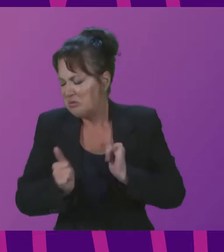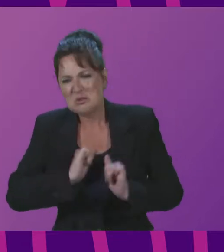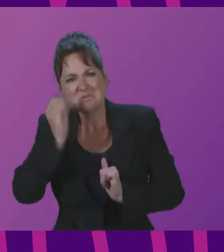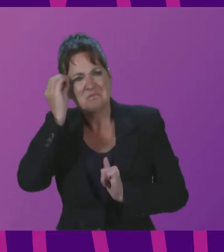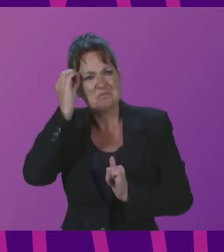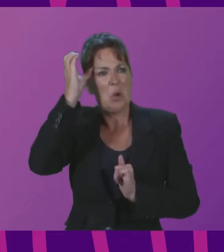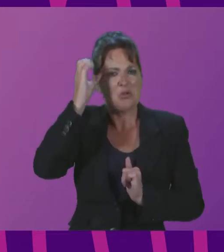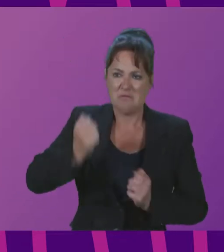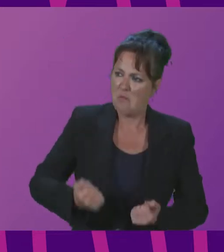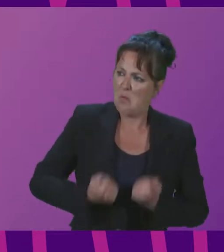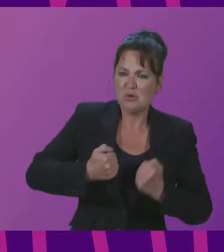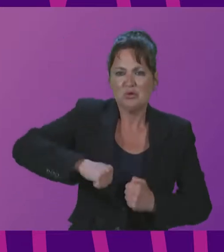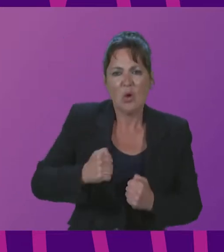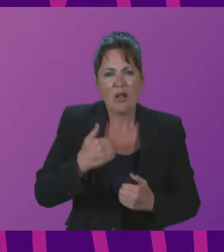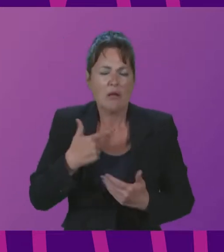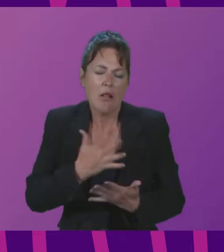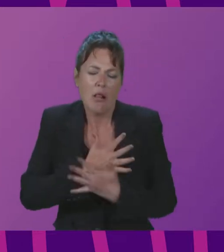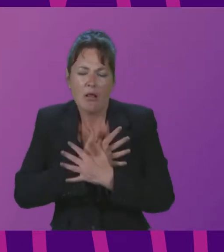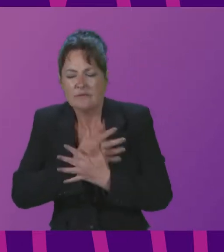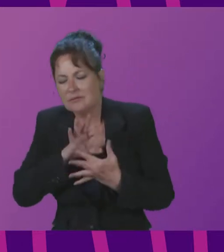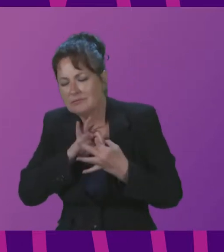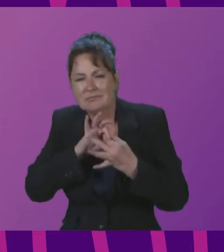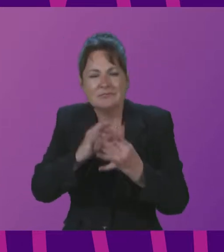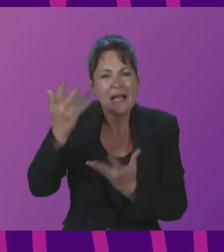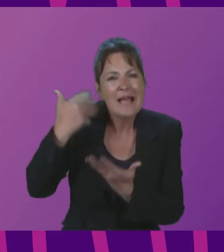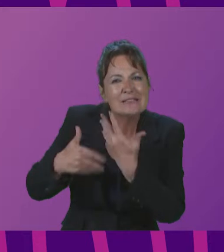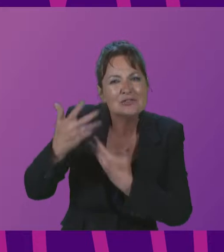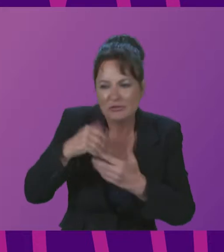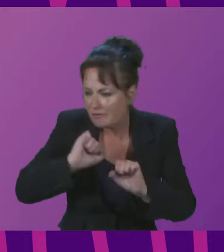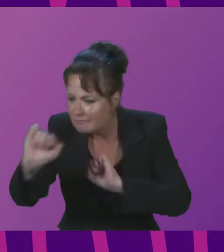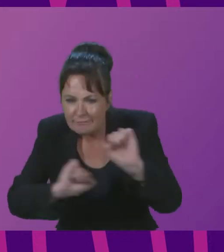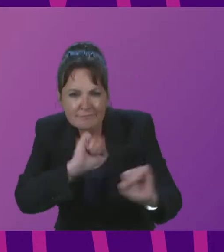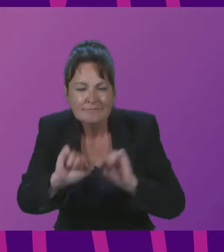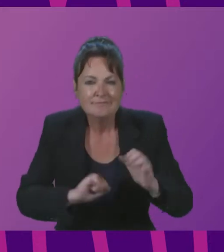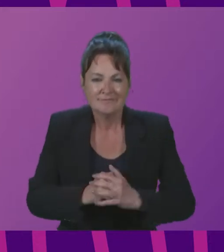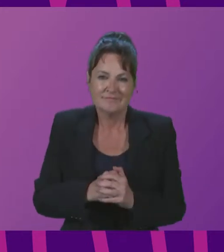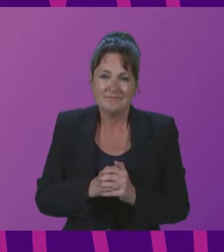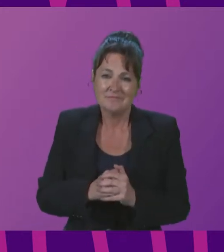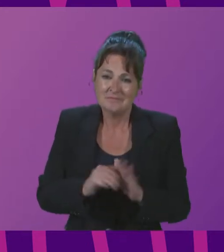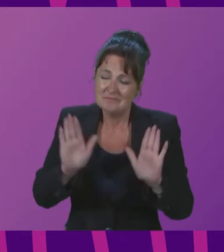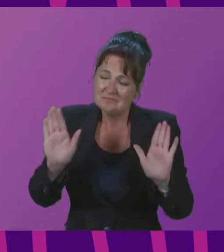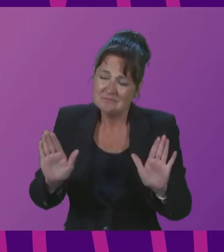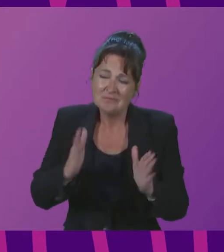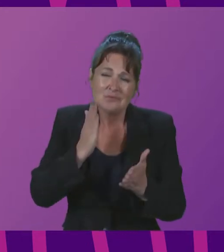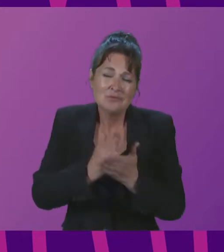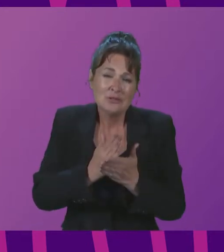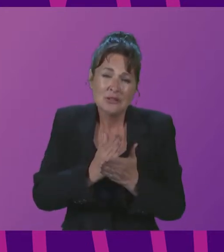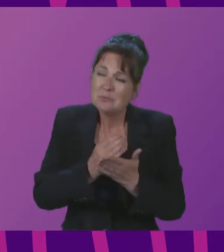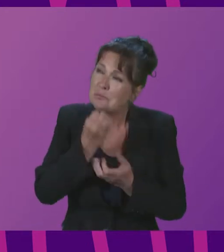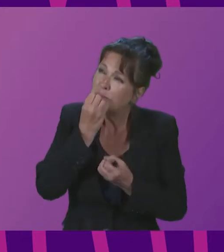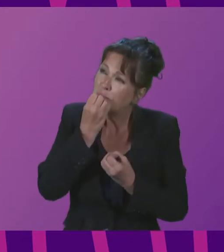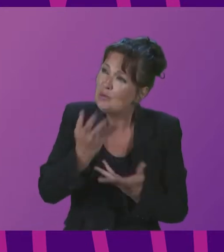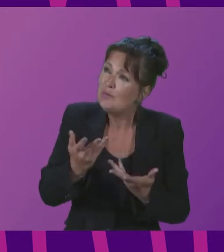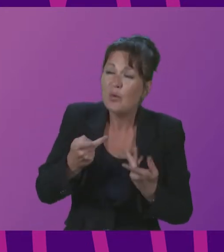of the story of his own country and loved and was engaged in the history of everyone else's in a beautifully fitting address to open